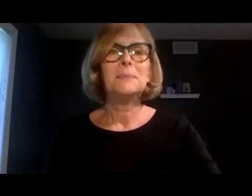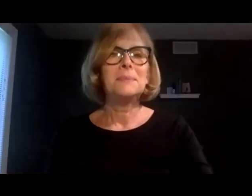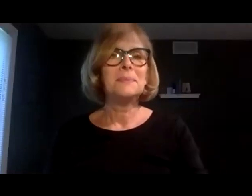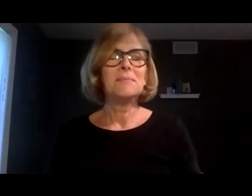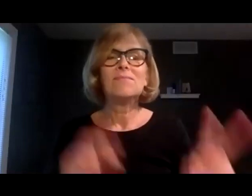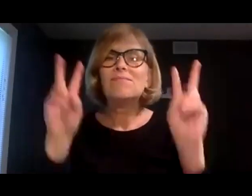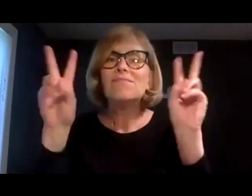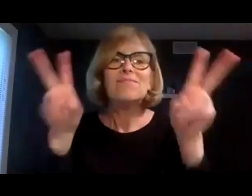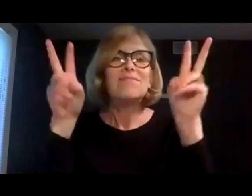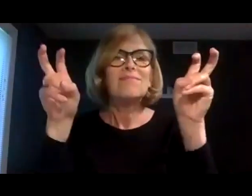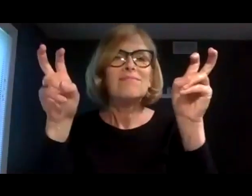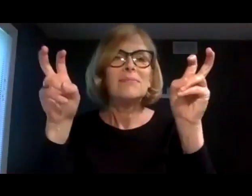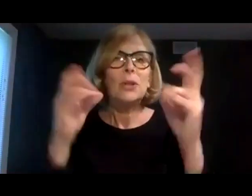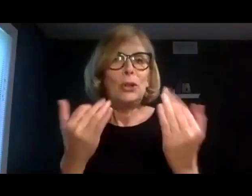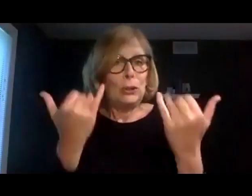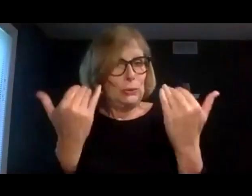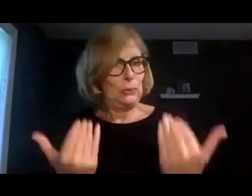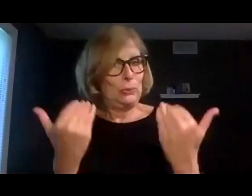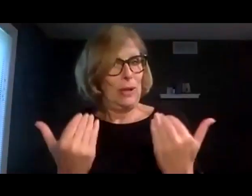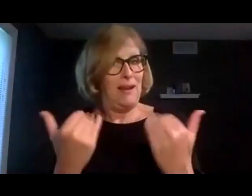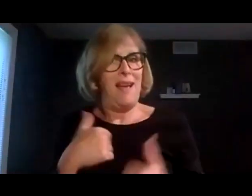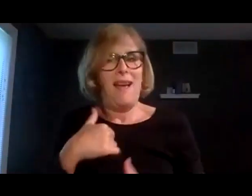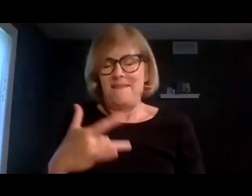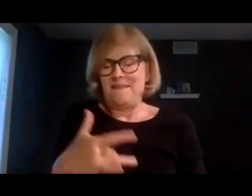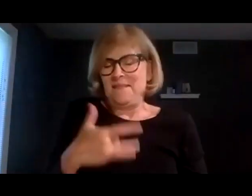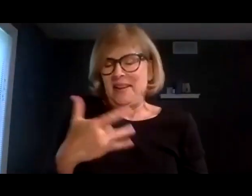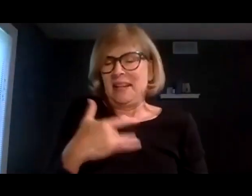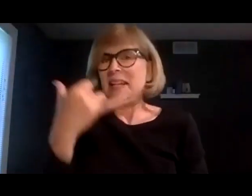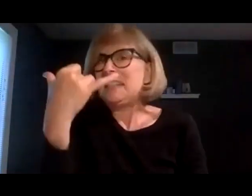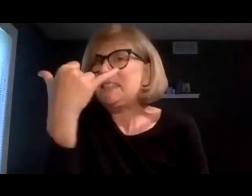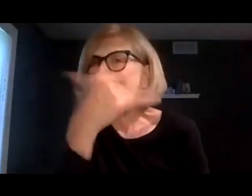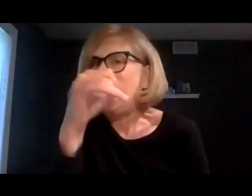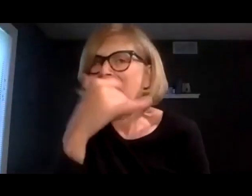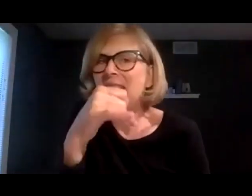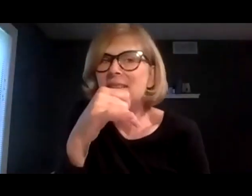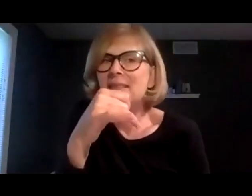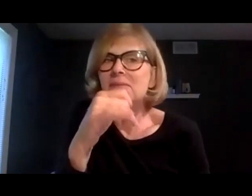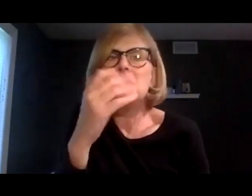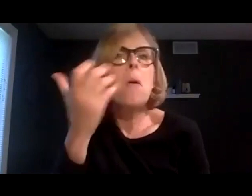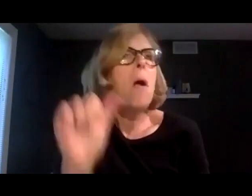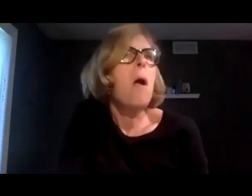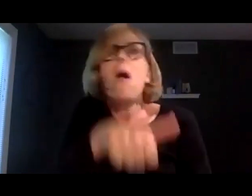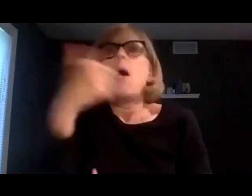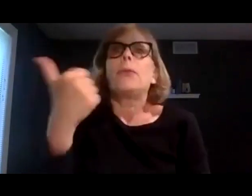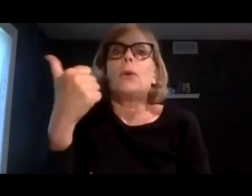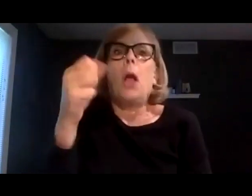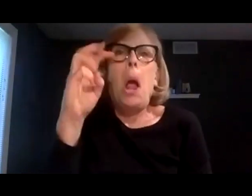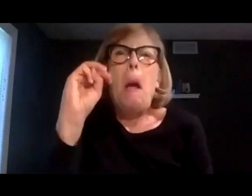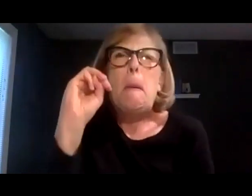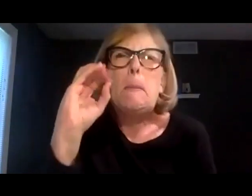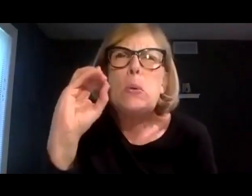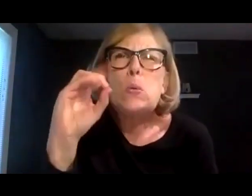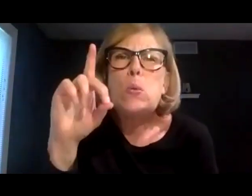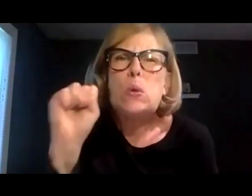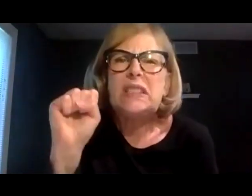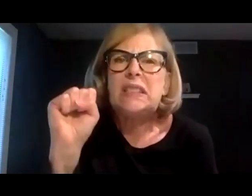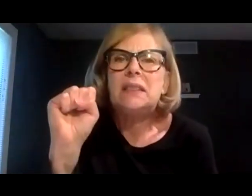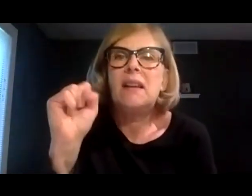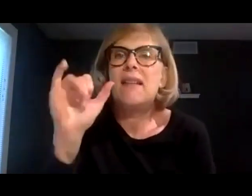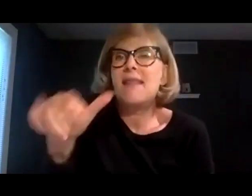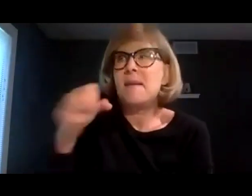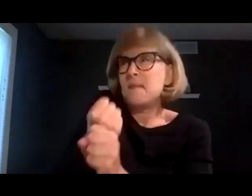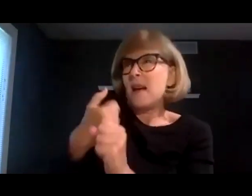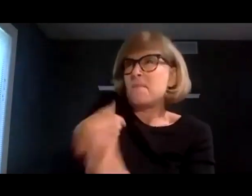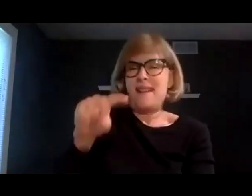Today I feel silly and other moods that make my day